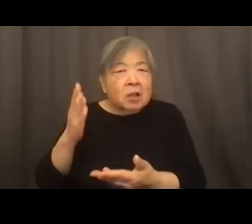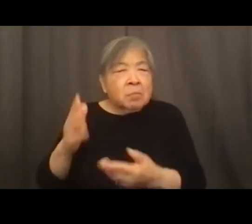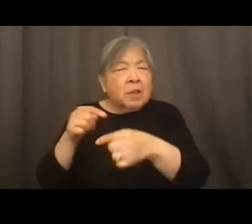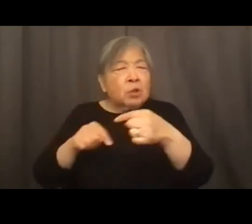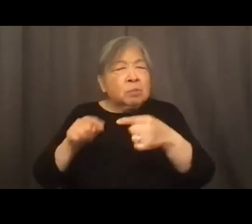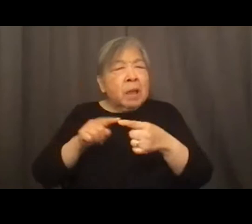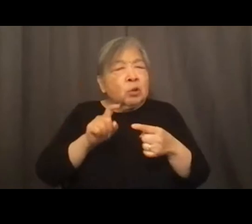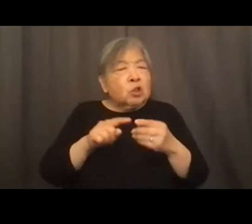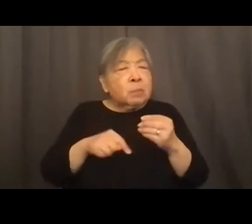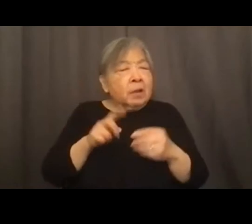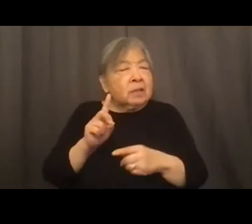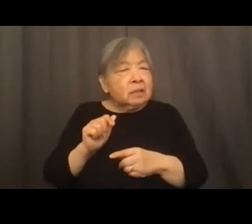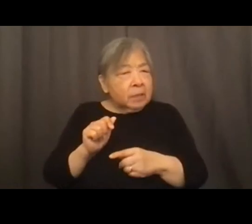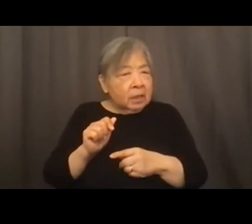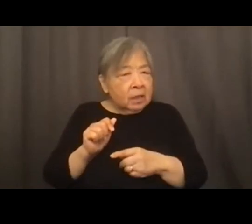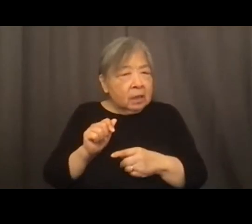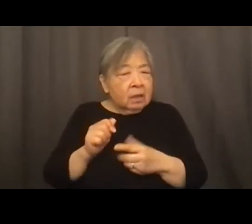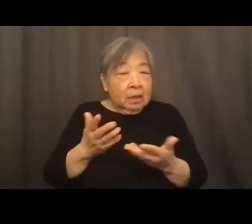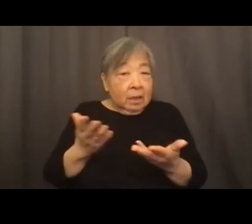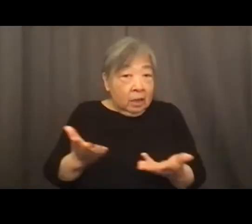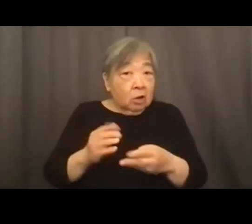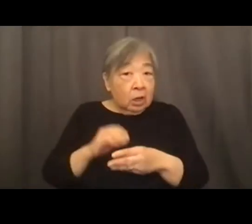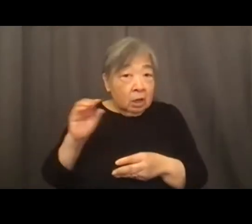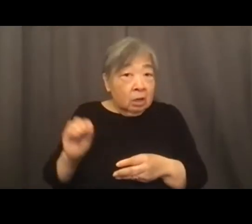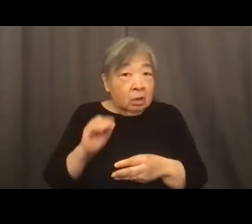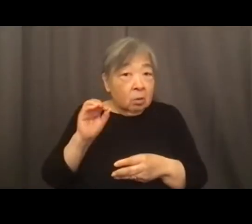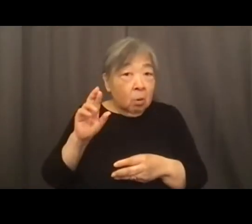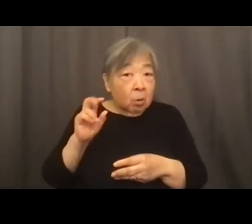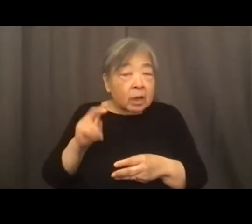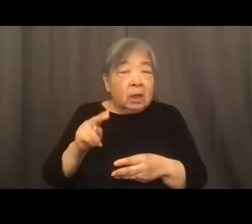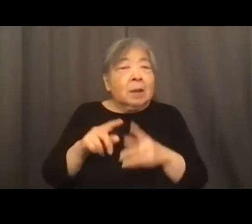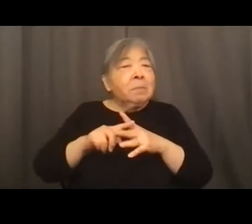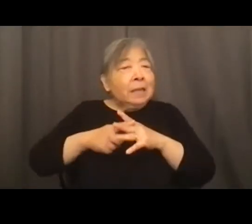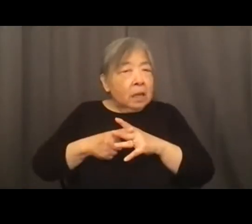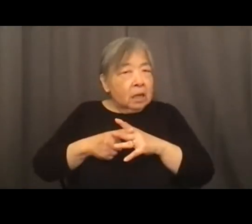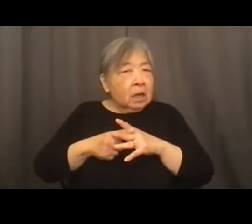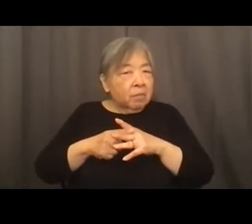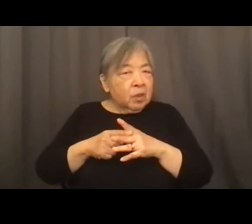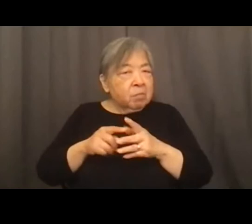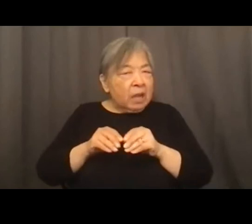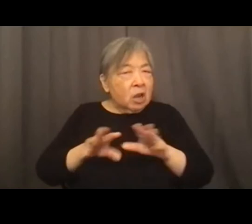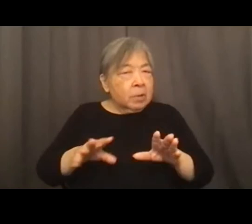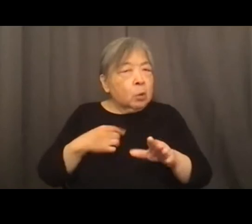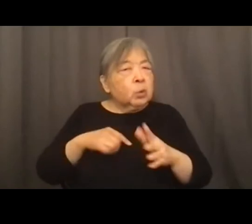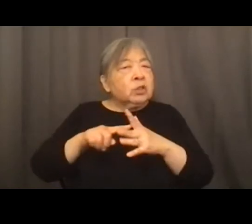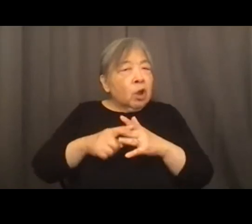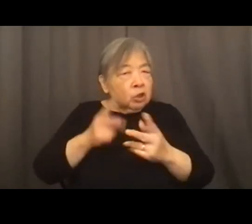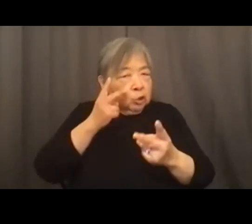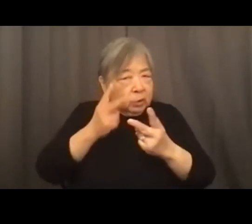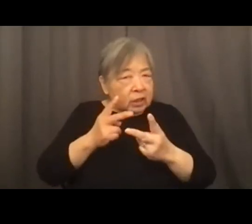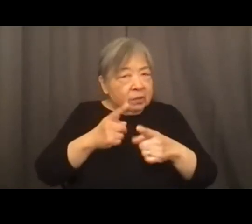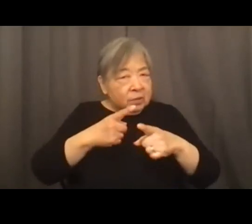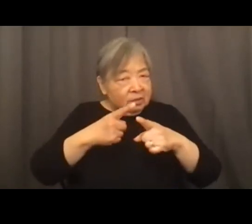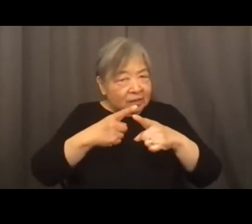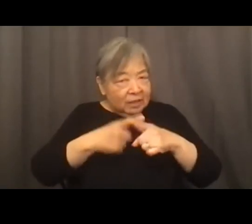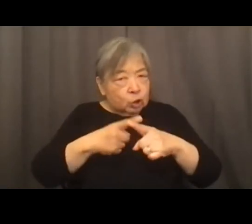about disability this is actually out here in Oregon that's where we at the beginning of the pandemic started to see those kinds of intersections right